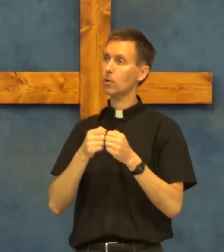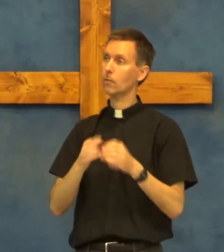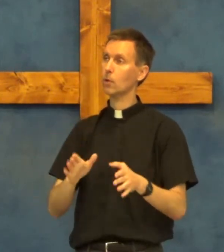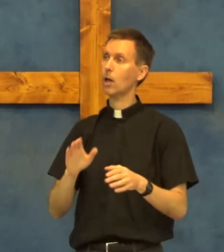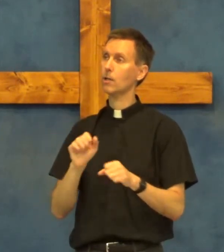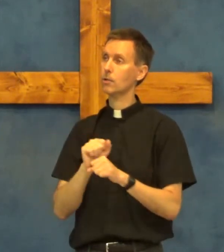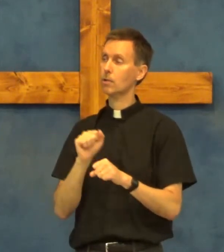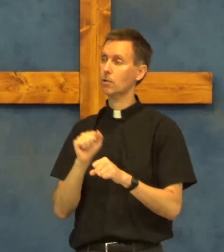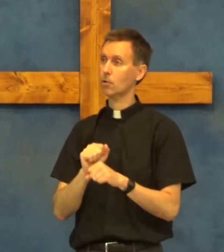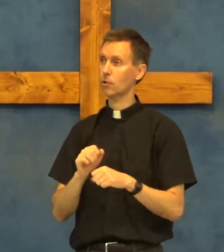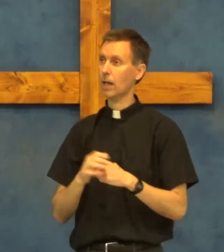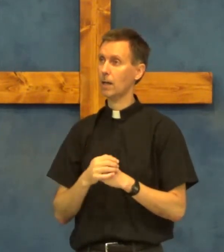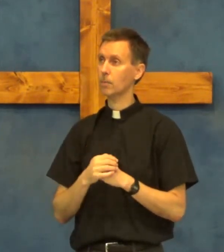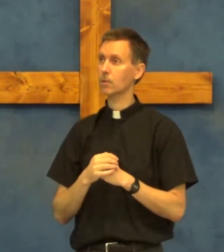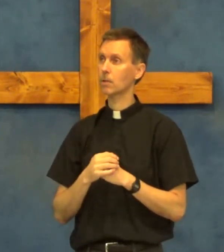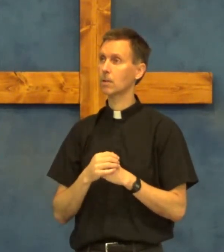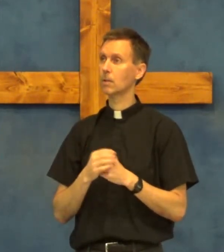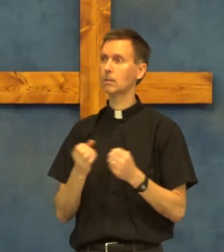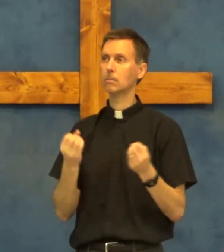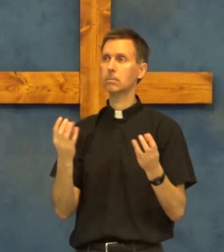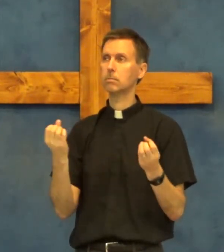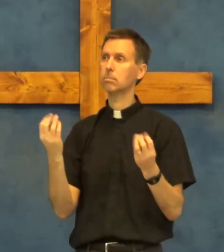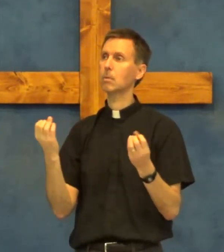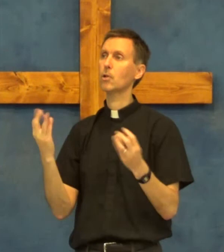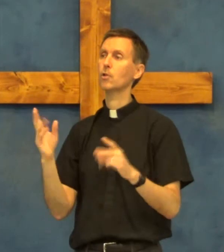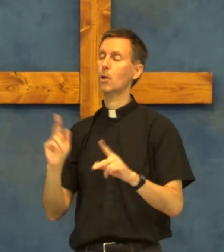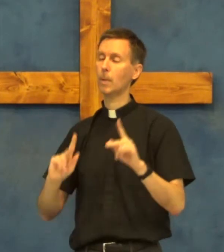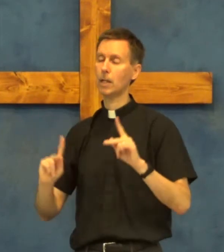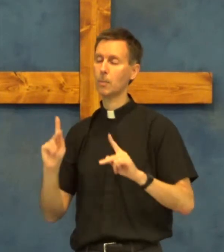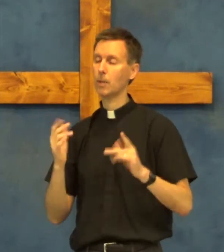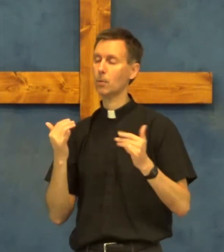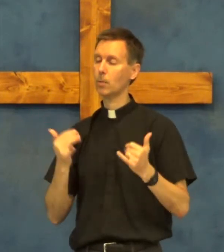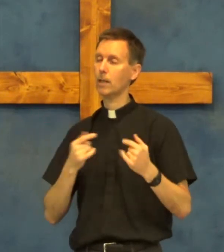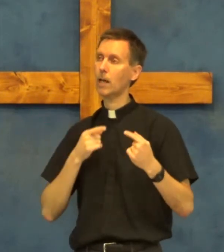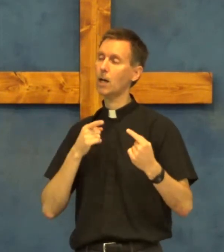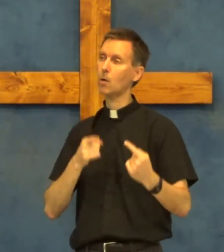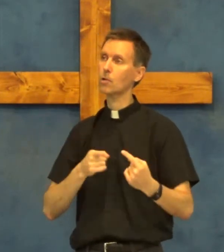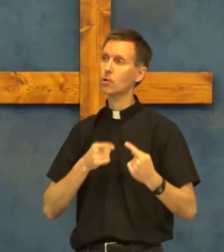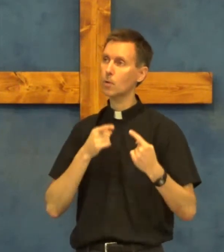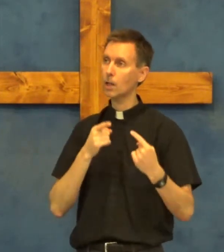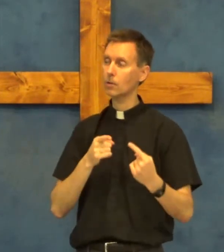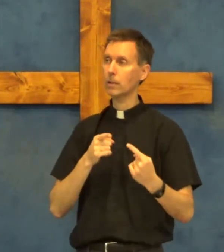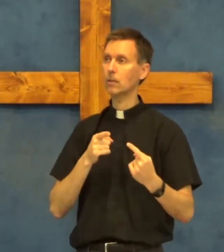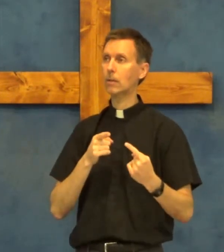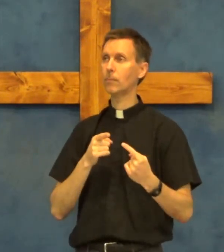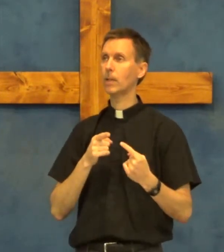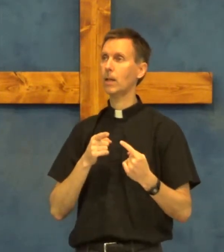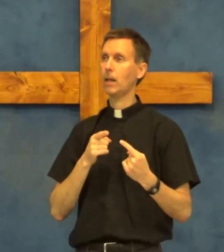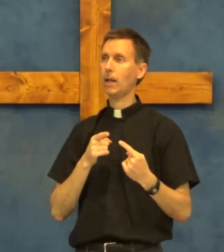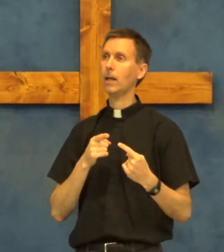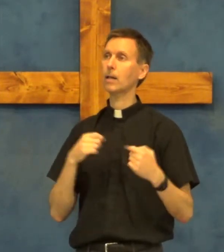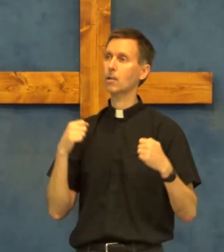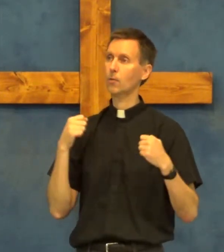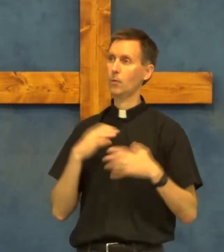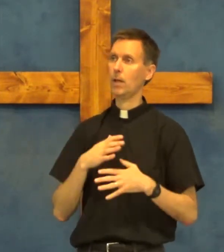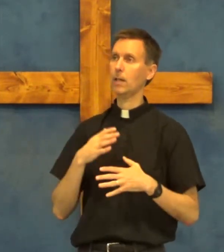lost their jobs so many people right now are struggling and afraid